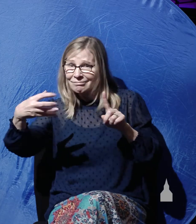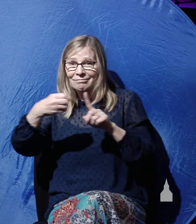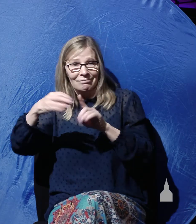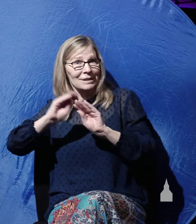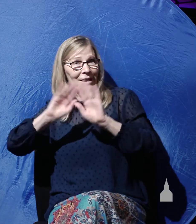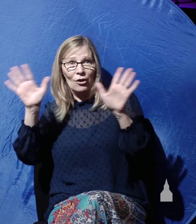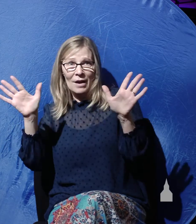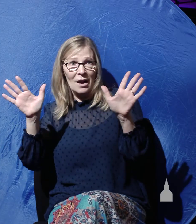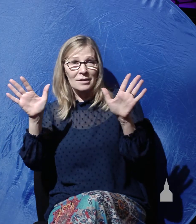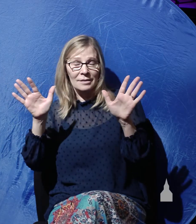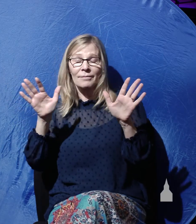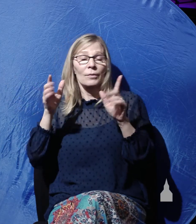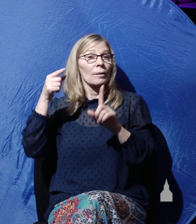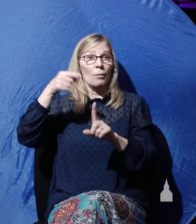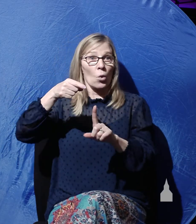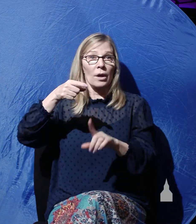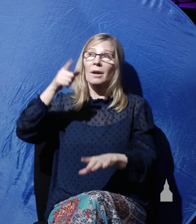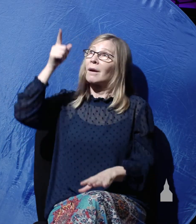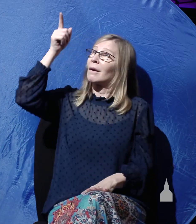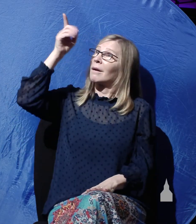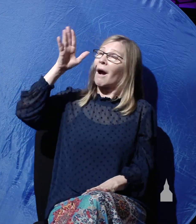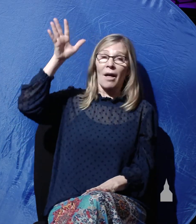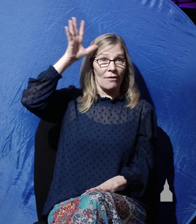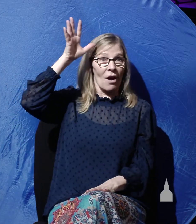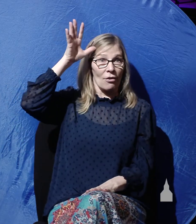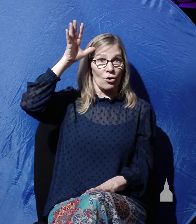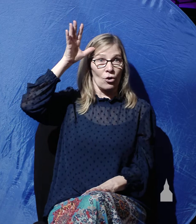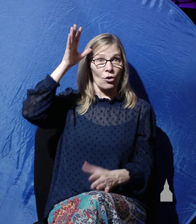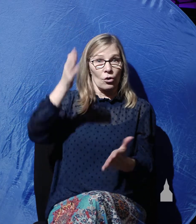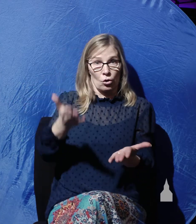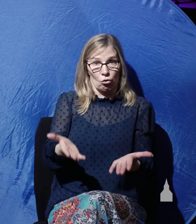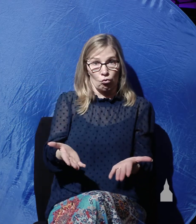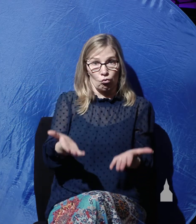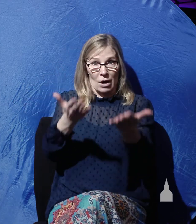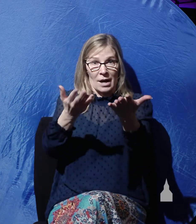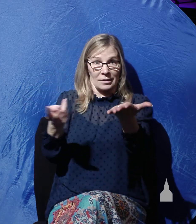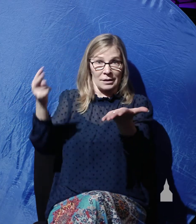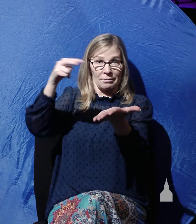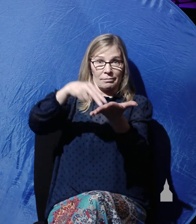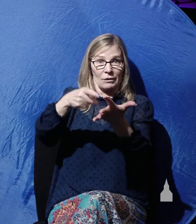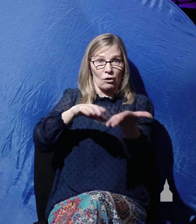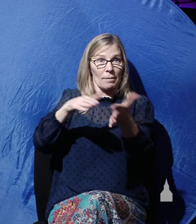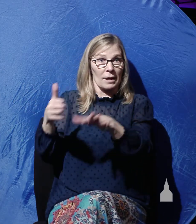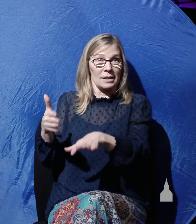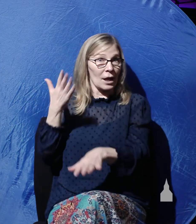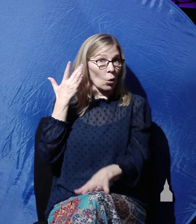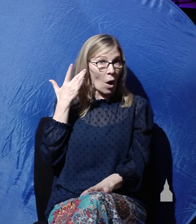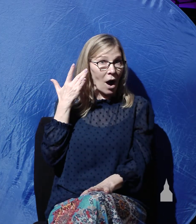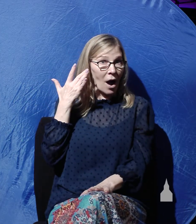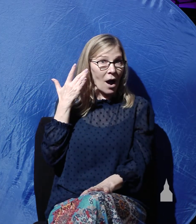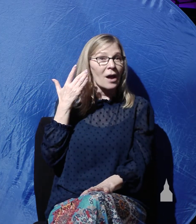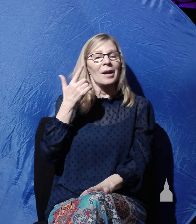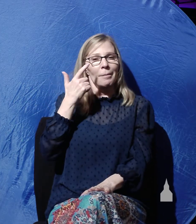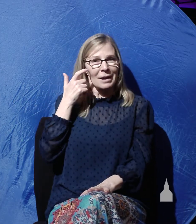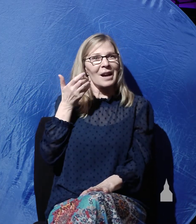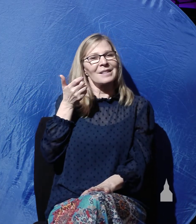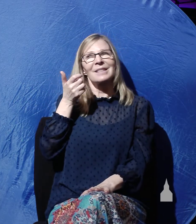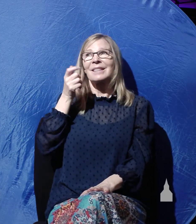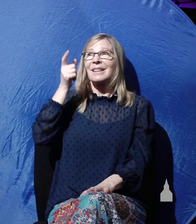God the Father raised Jesus from the dead because, watch this, he was totally, God the Father was totally